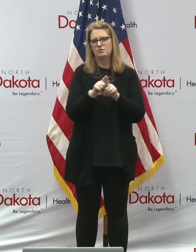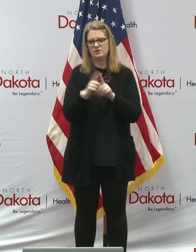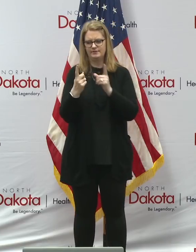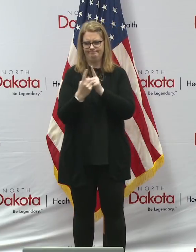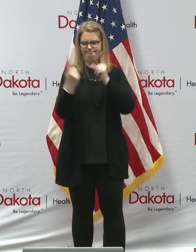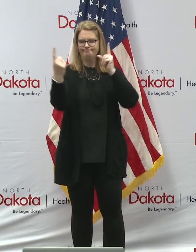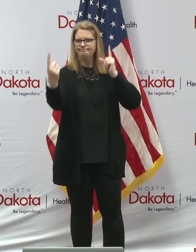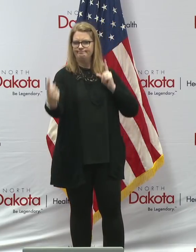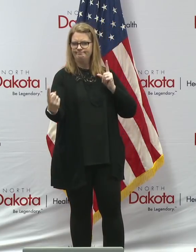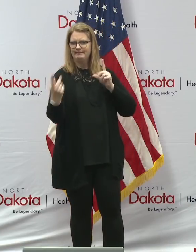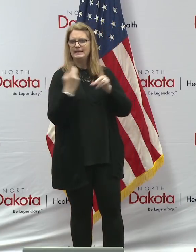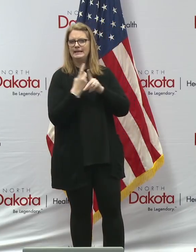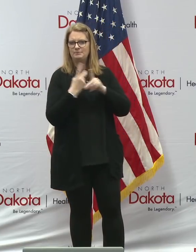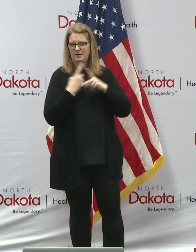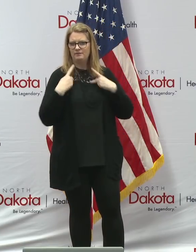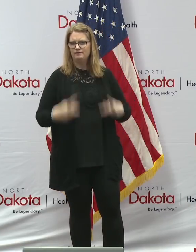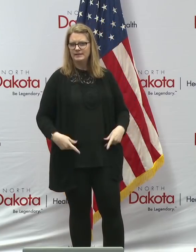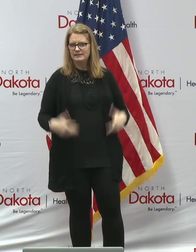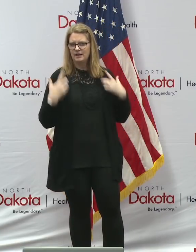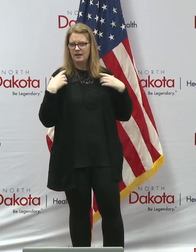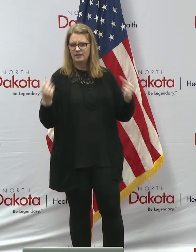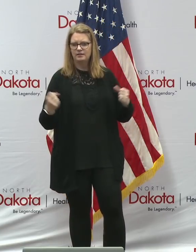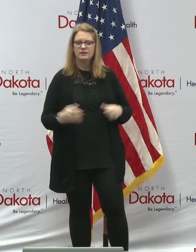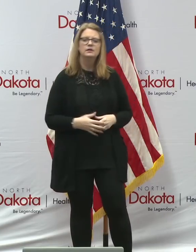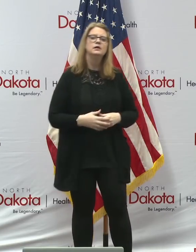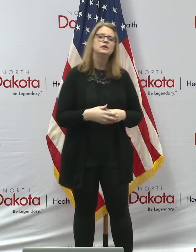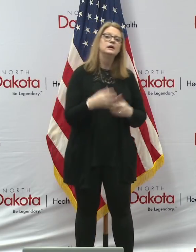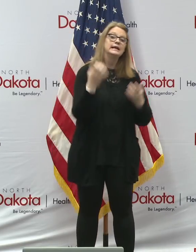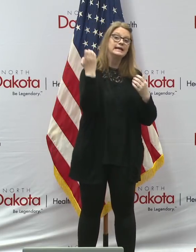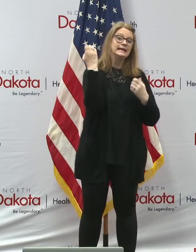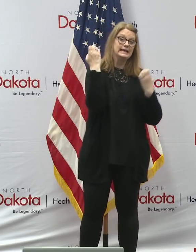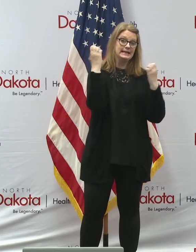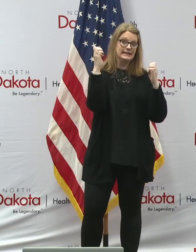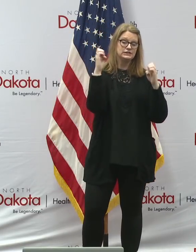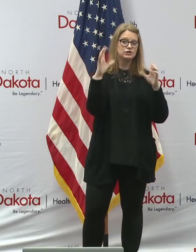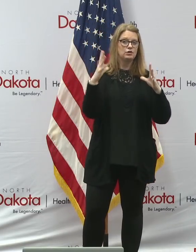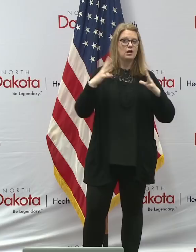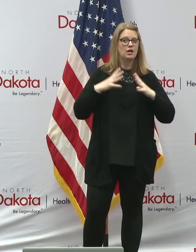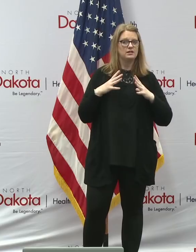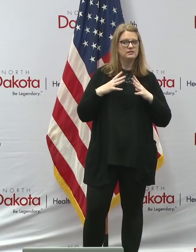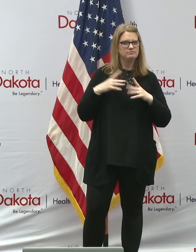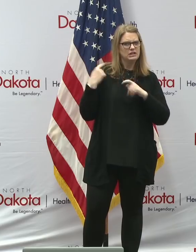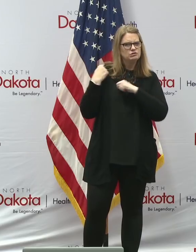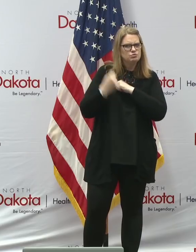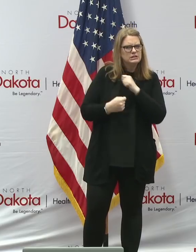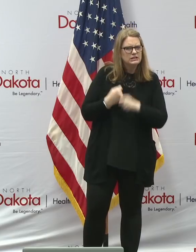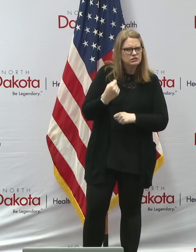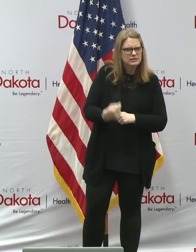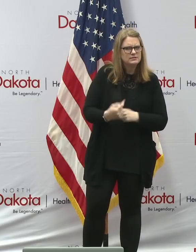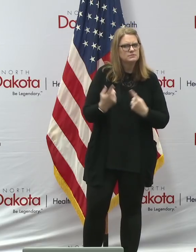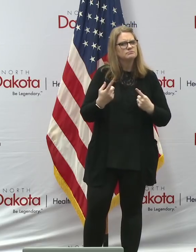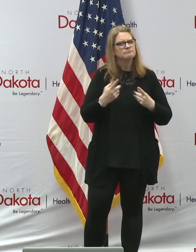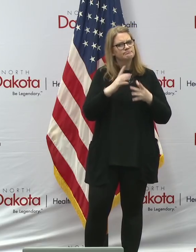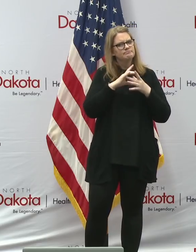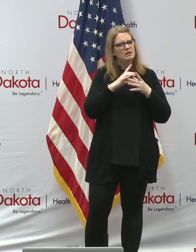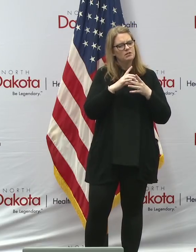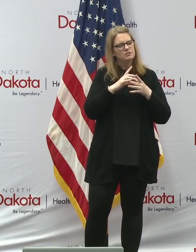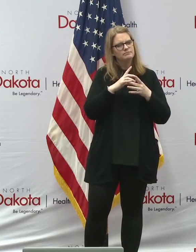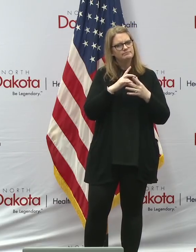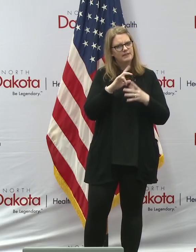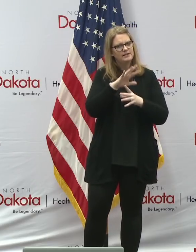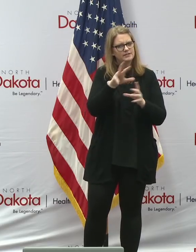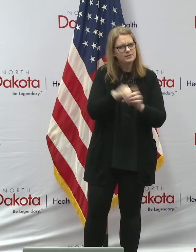We know that switching to the Easter holiday, we also know that there's other traditions that go with it, depending your family.